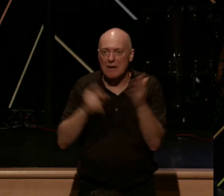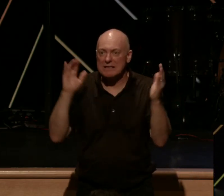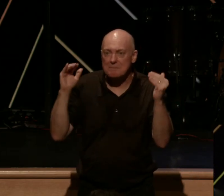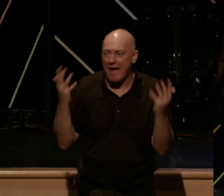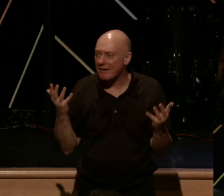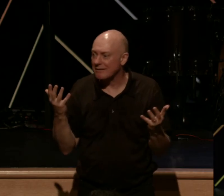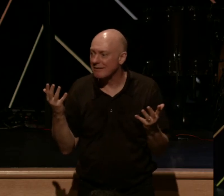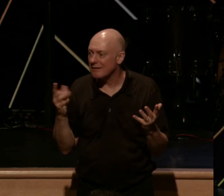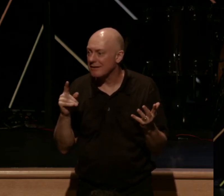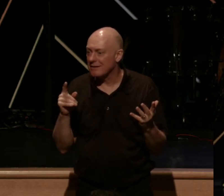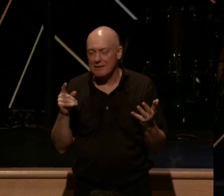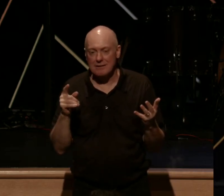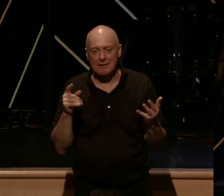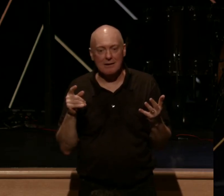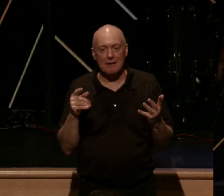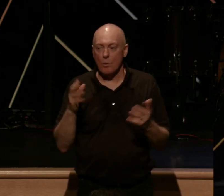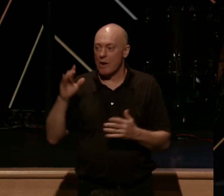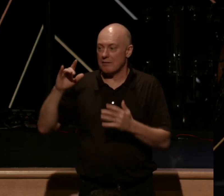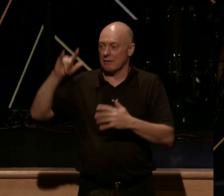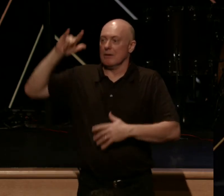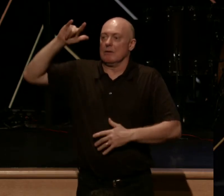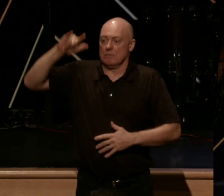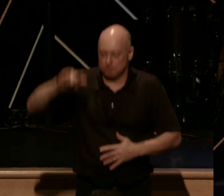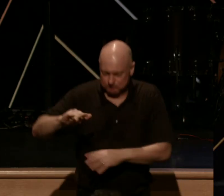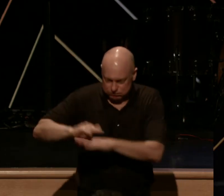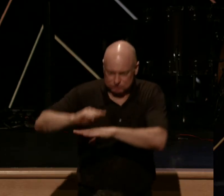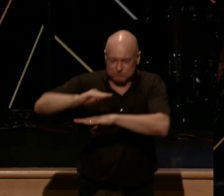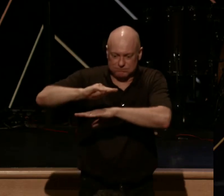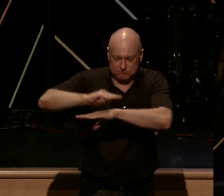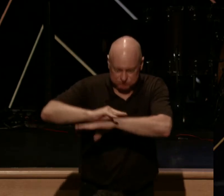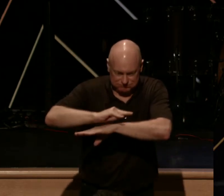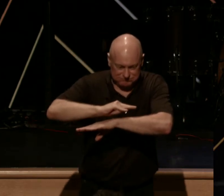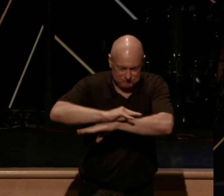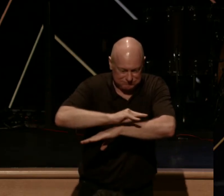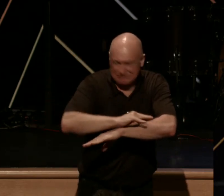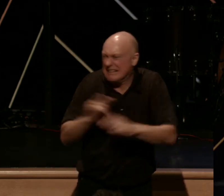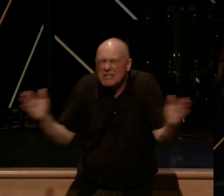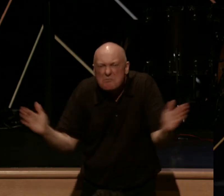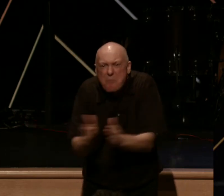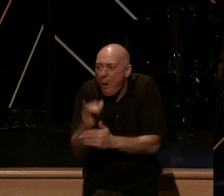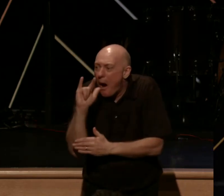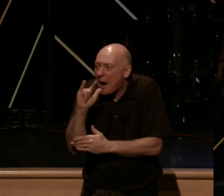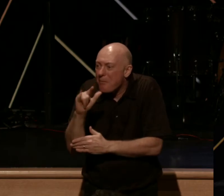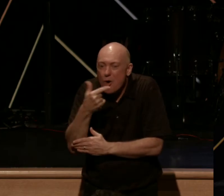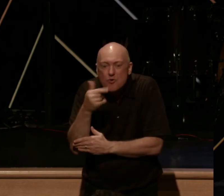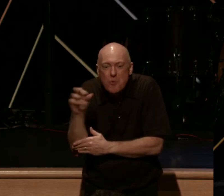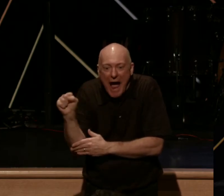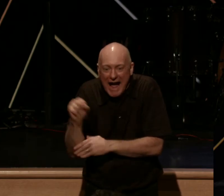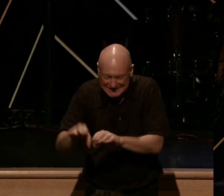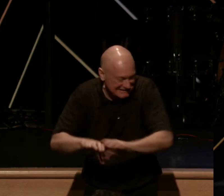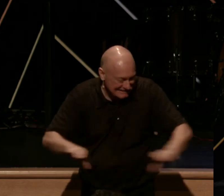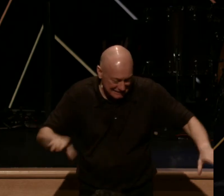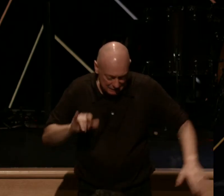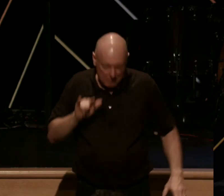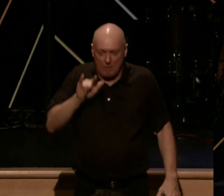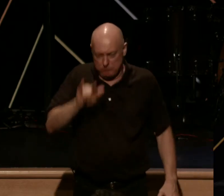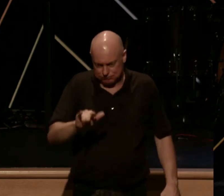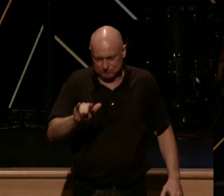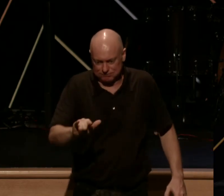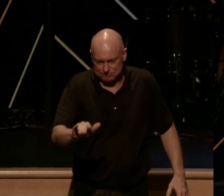it was as the wheels hit the ground on their little airport grass runway, we just saw the